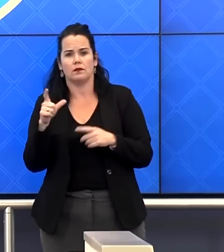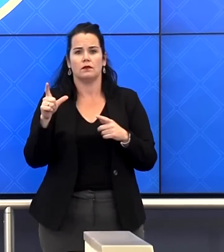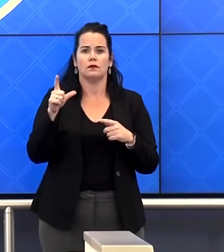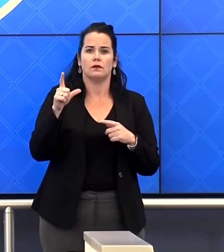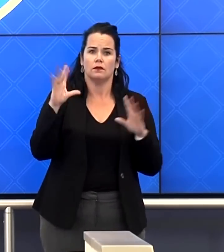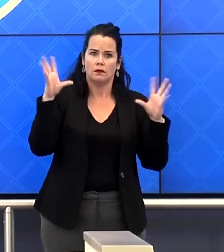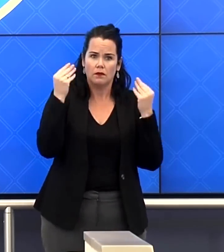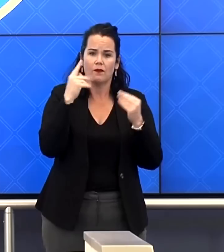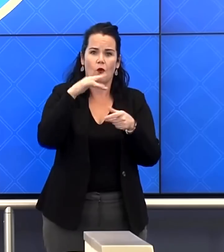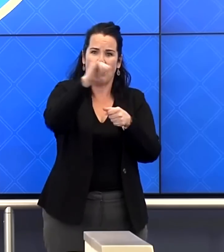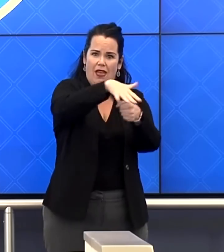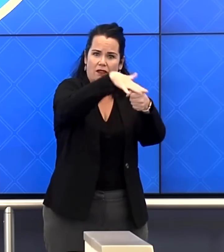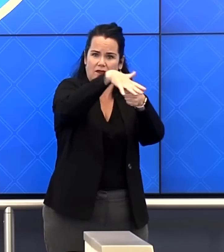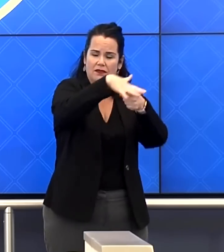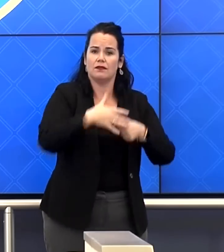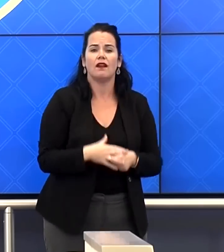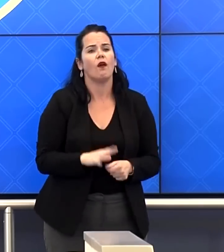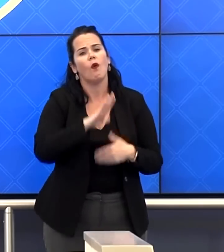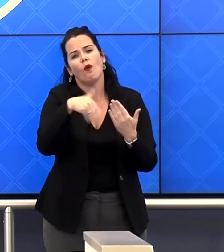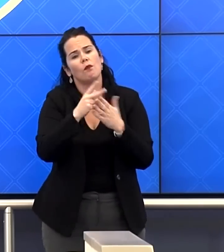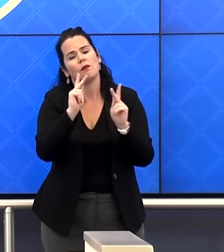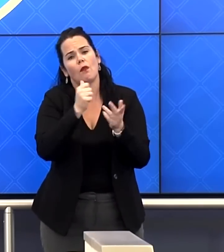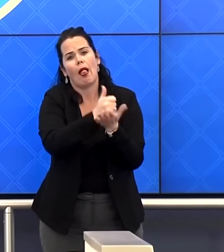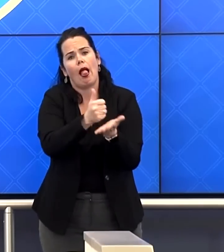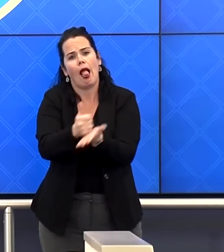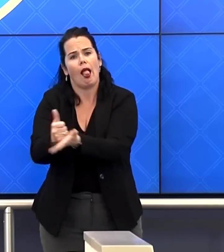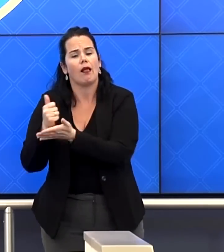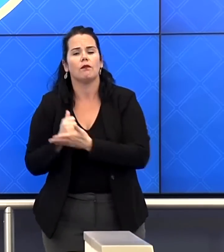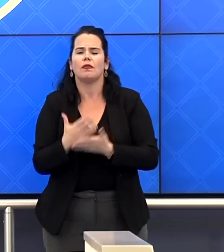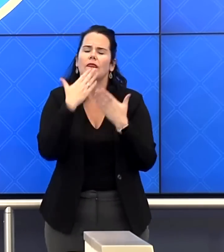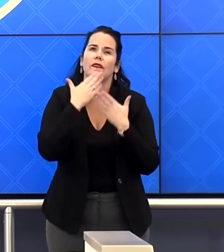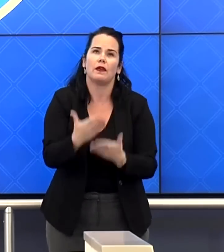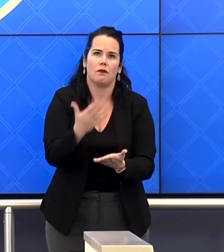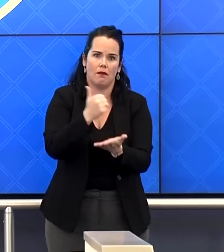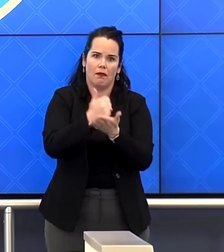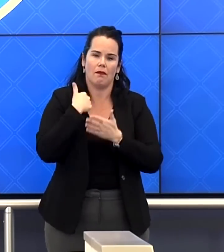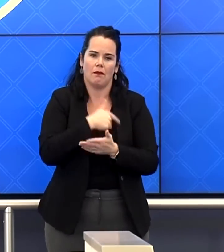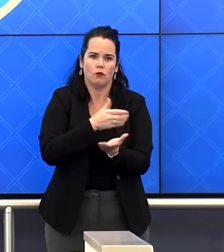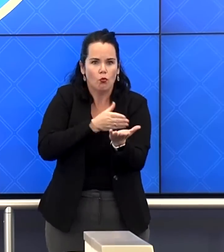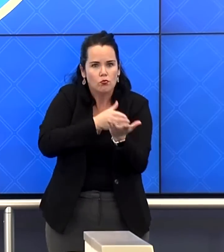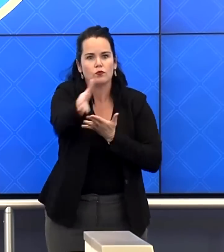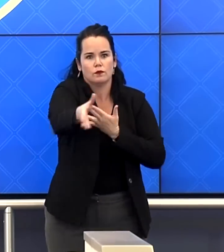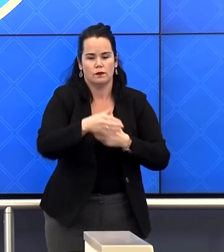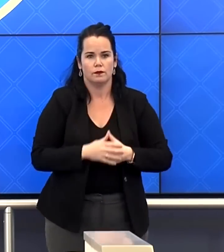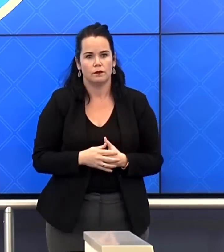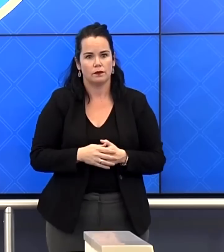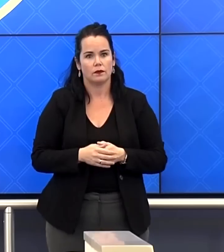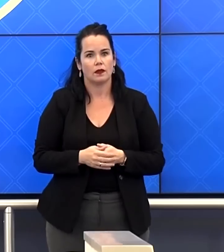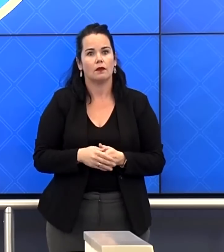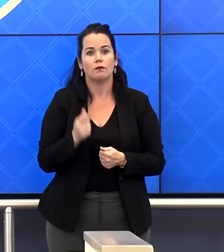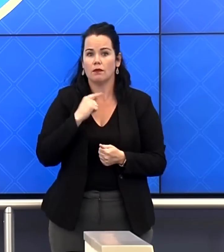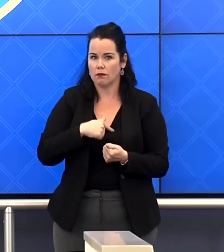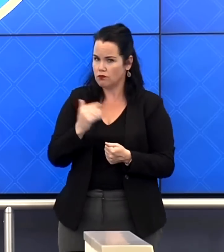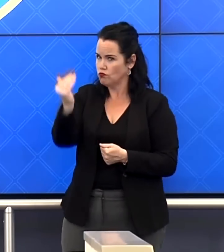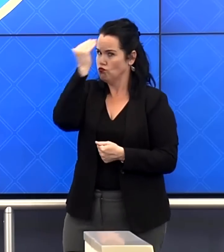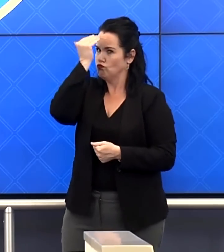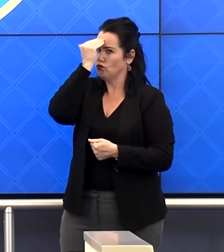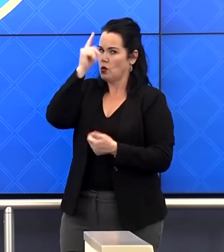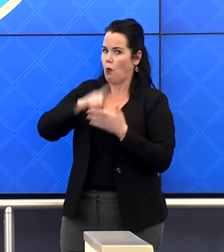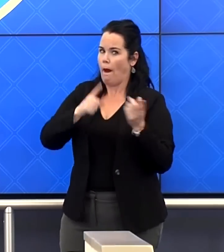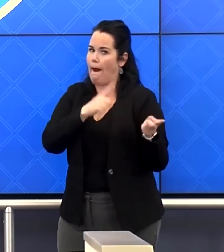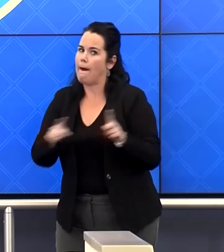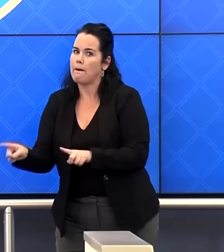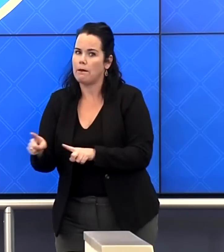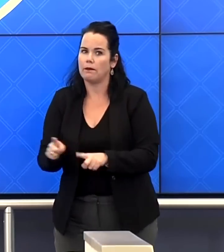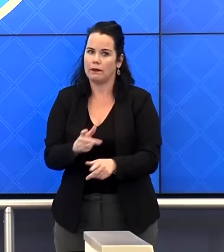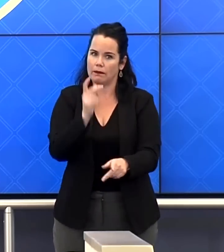everyone who's helping out. Thank you for helping us get through this. Please stay informed, stay safe, and take care